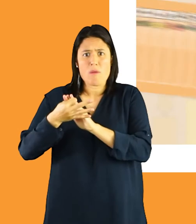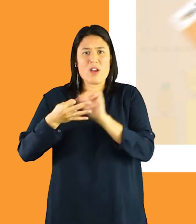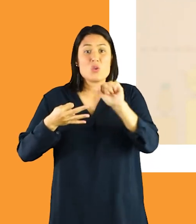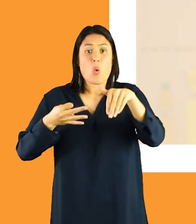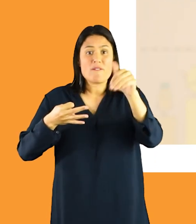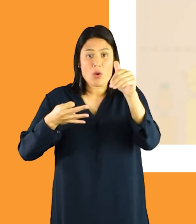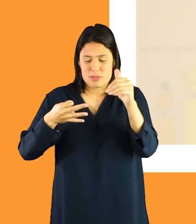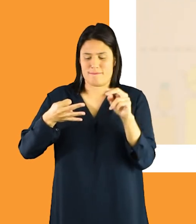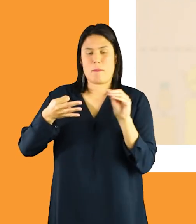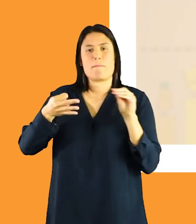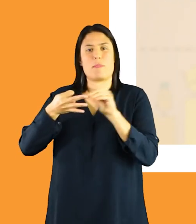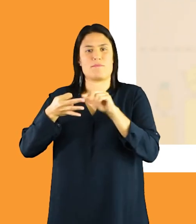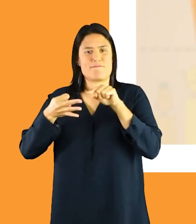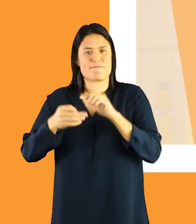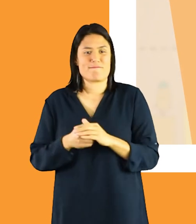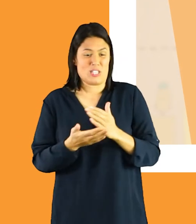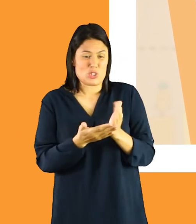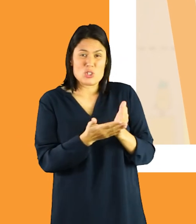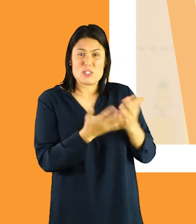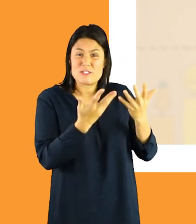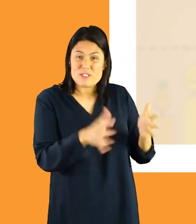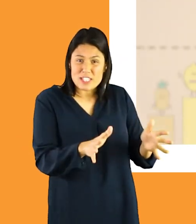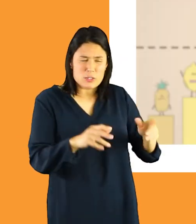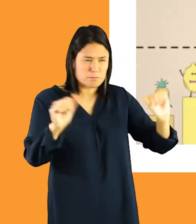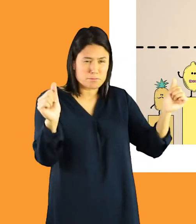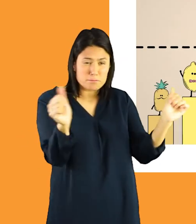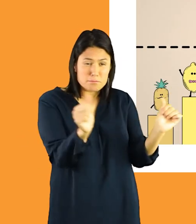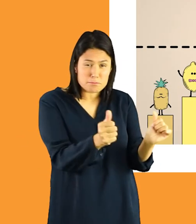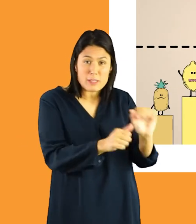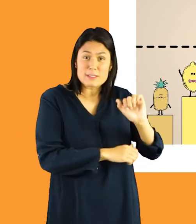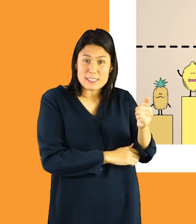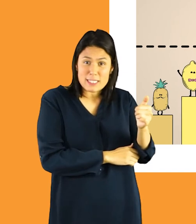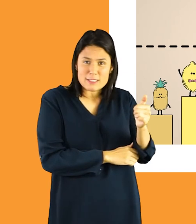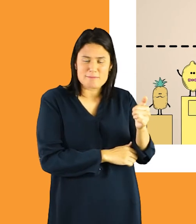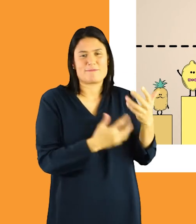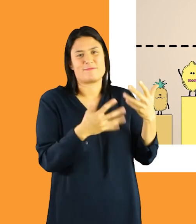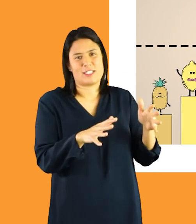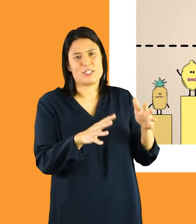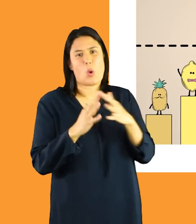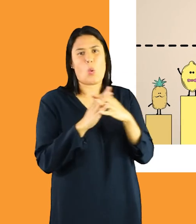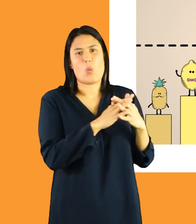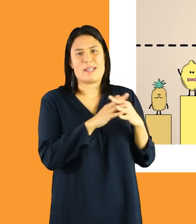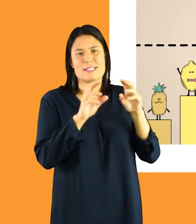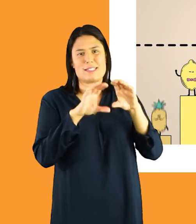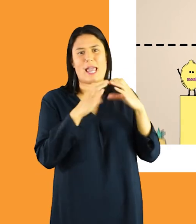Votes can get transferred at this stage too. If pear was your number one, then your vote would go to your second choice.